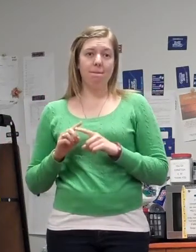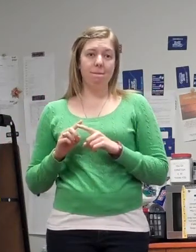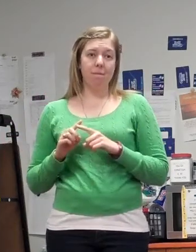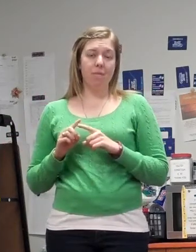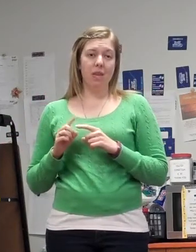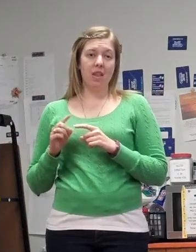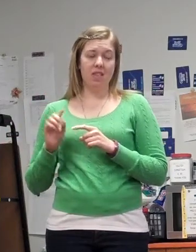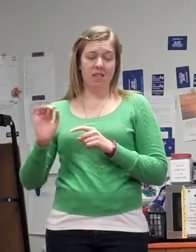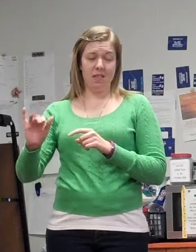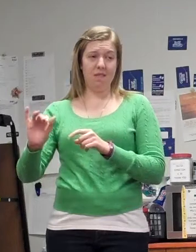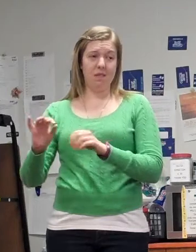wait and wait.